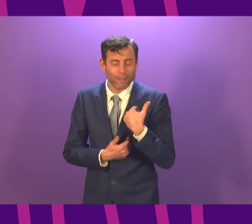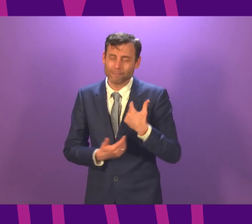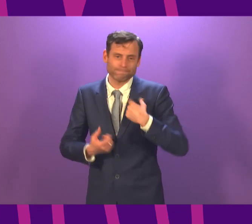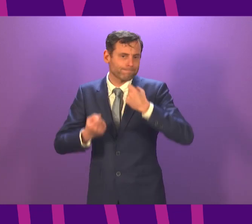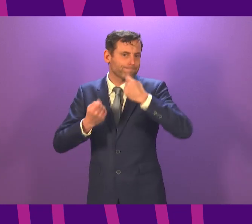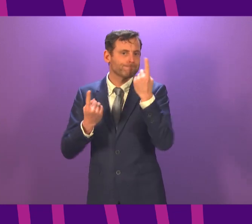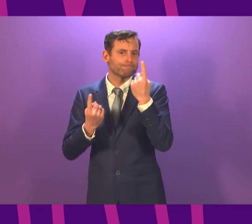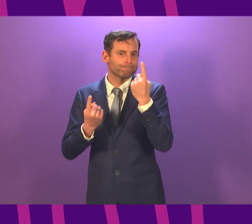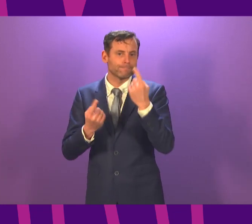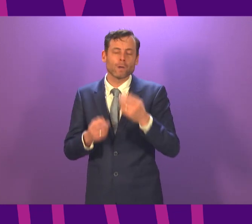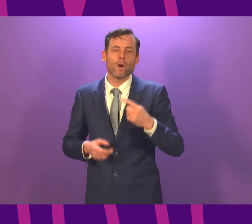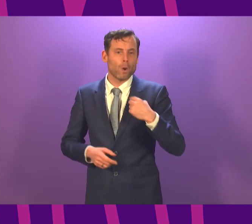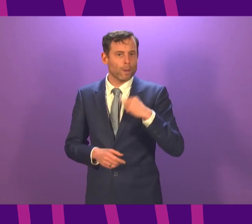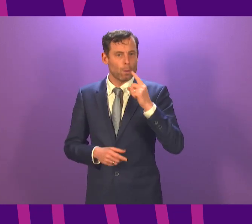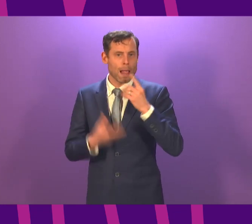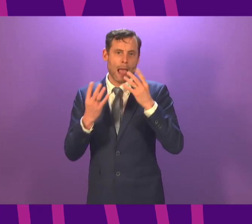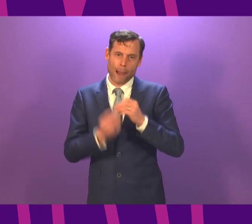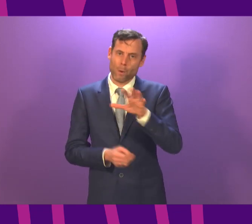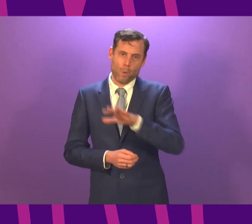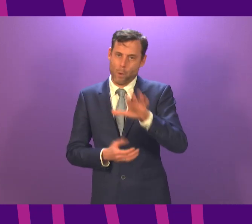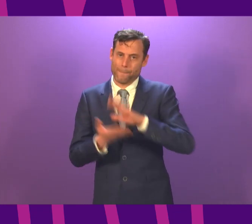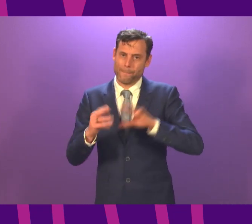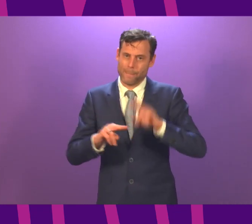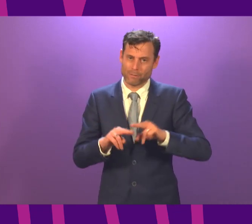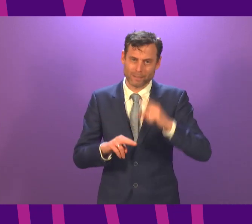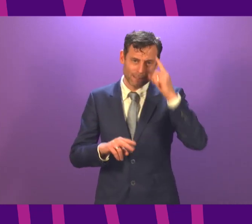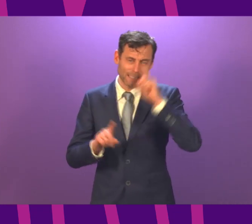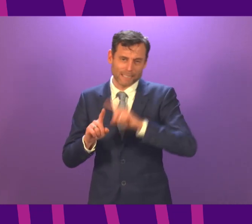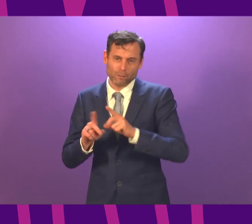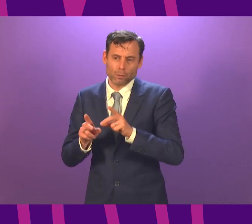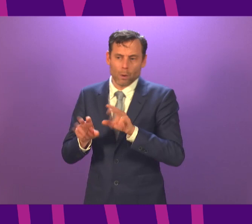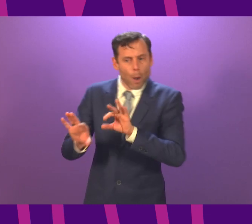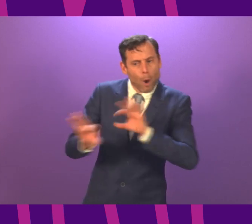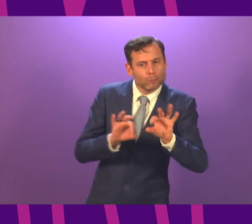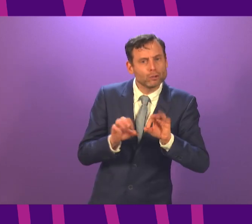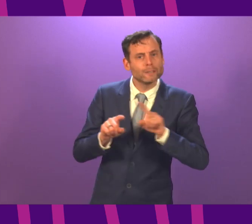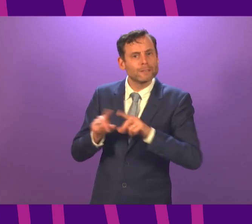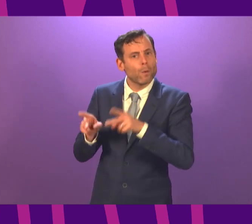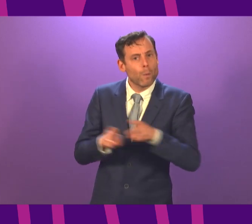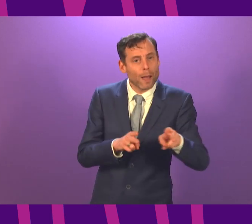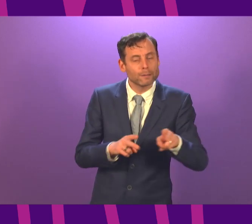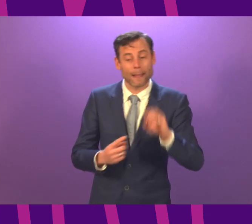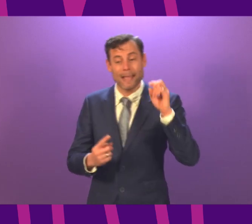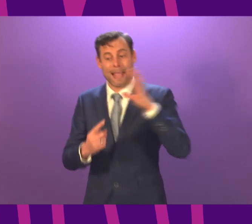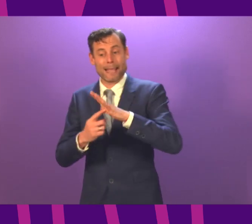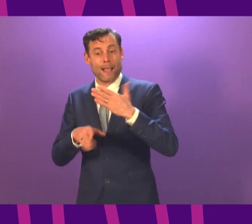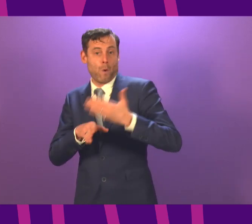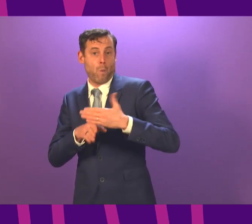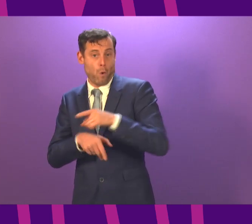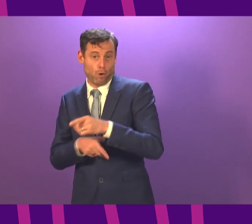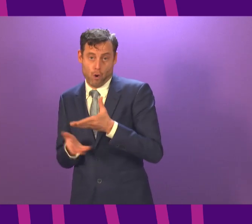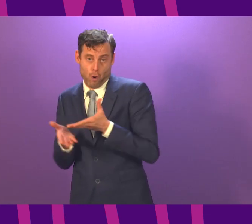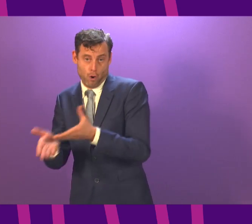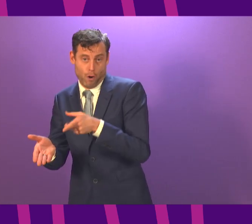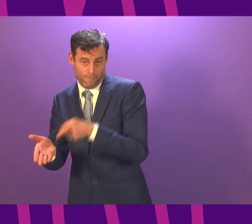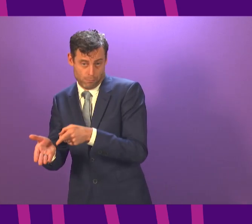right now. We will do everything we can to help in a range of different ways. The key worker provision and the flexibility that